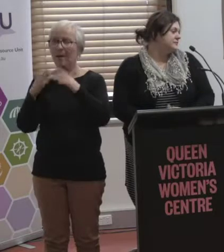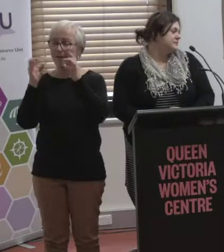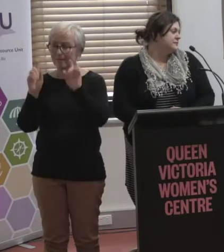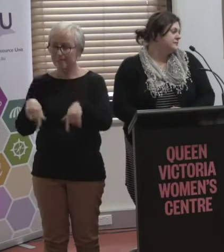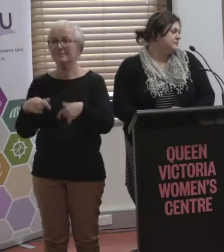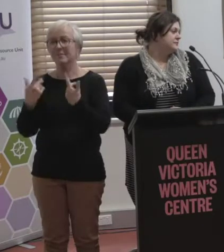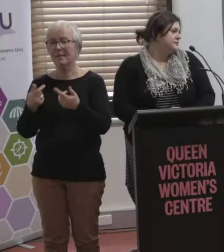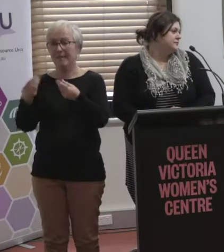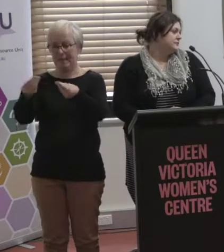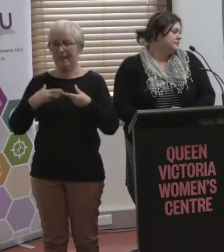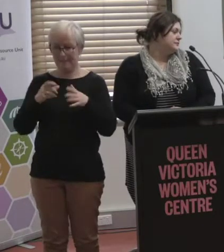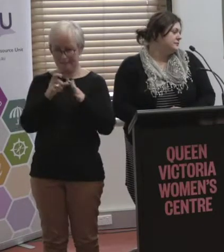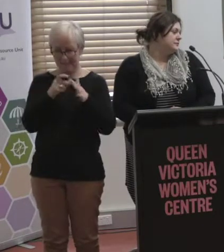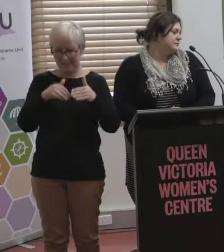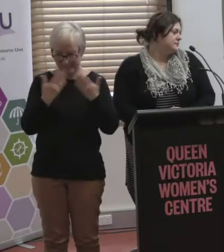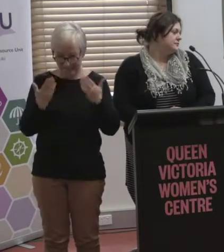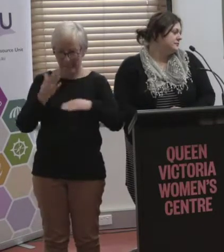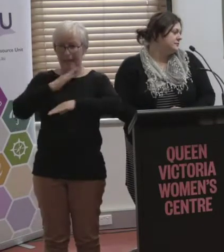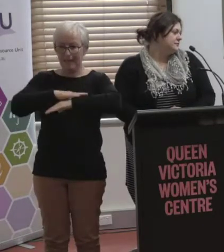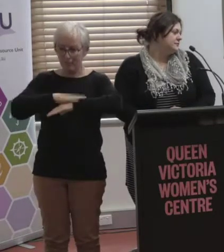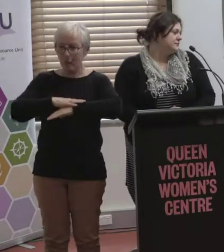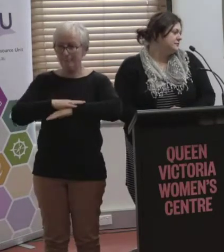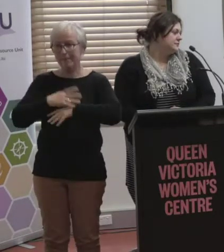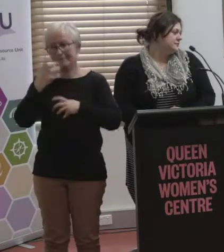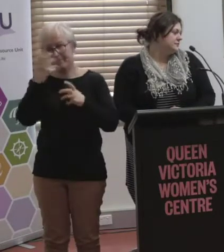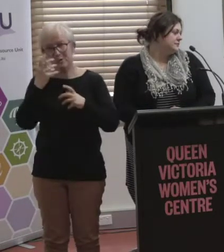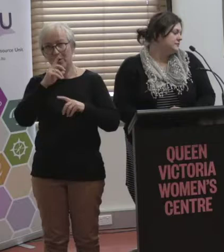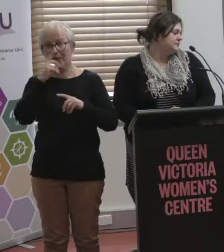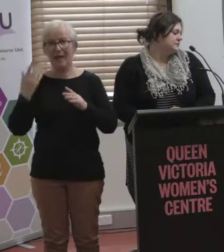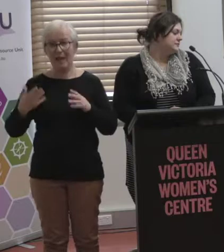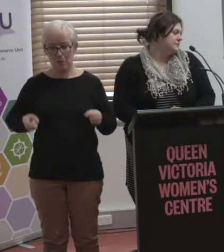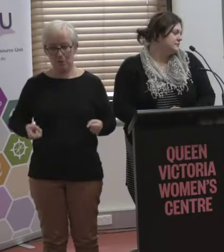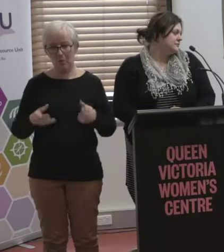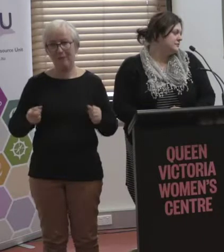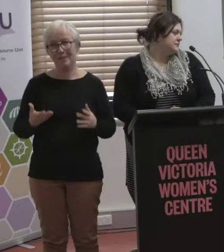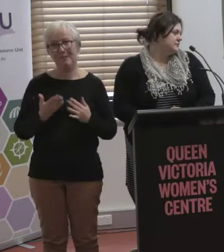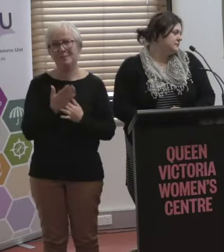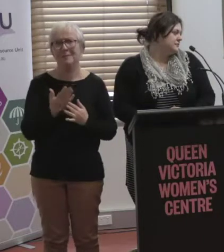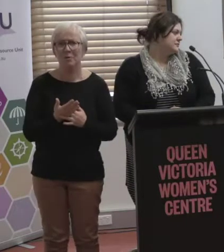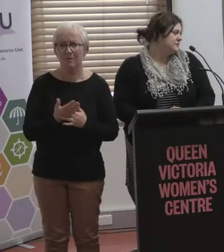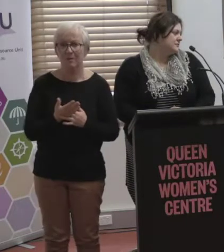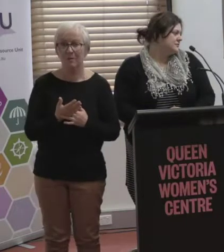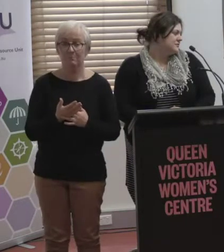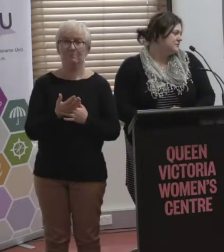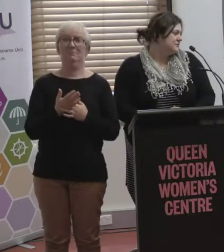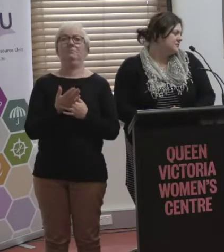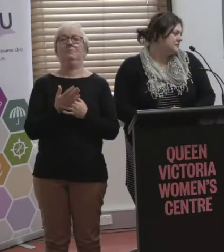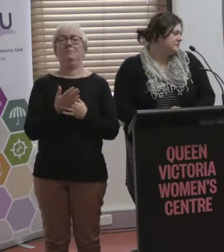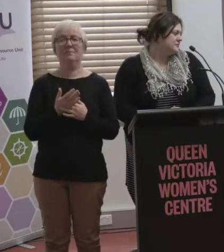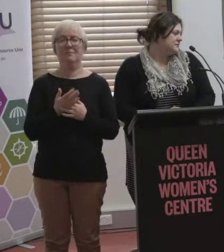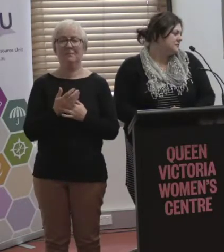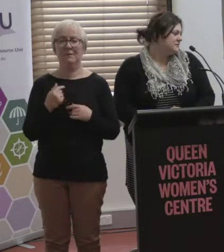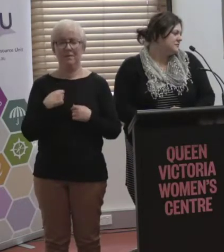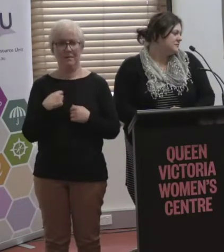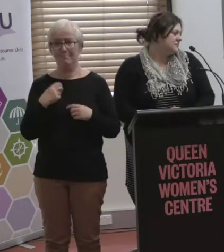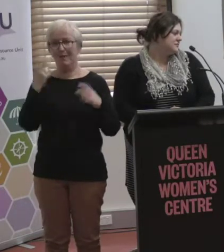a day. Here's a time. But it's not wheelchair accessible. So, you know, so, of course, my vision impaired